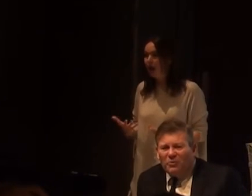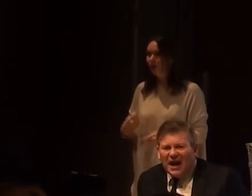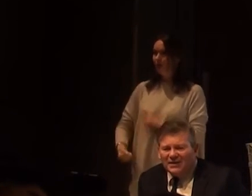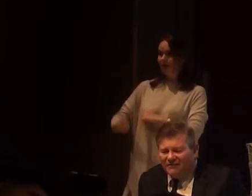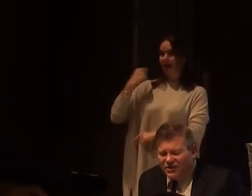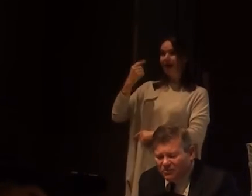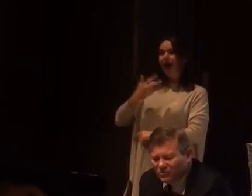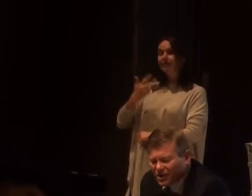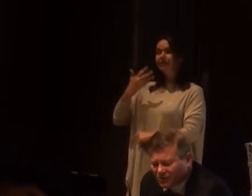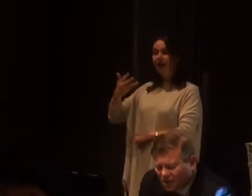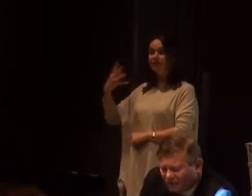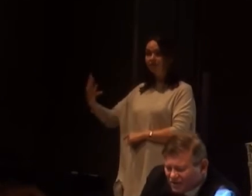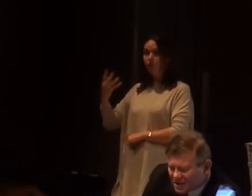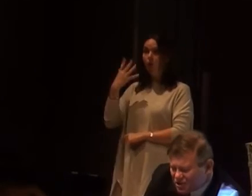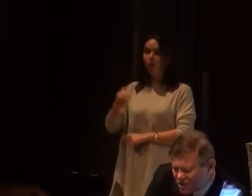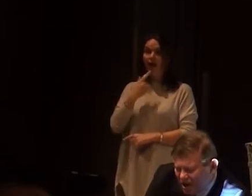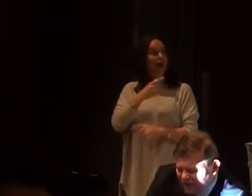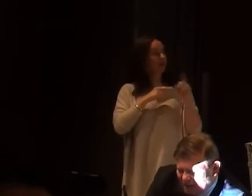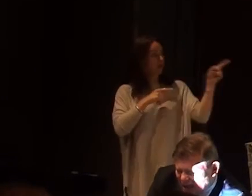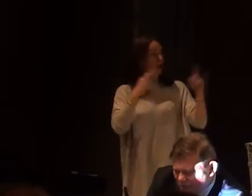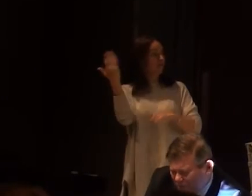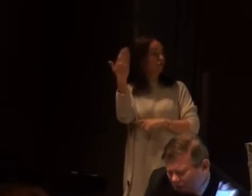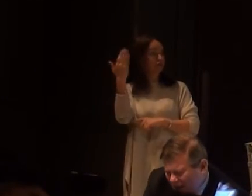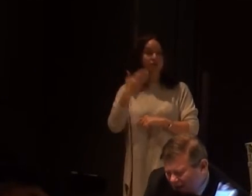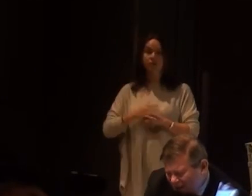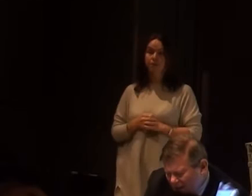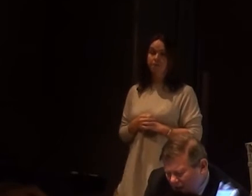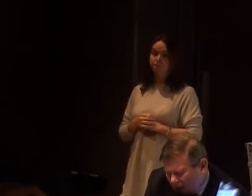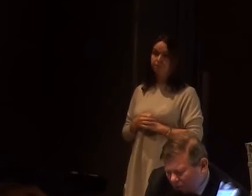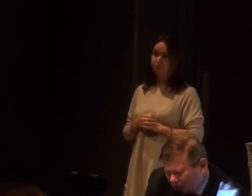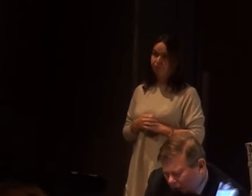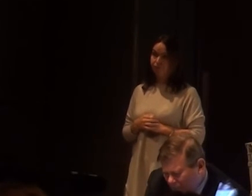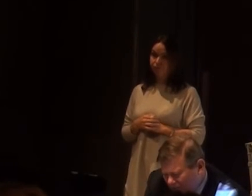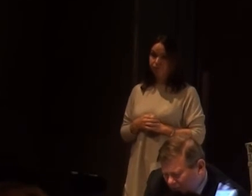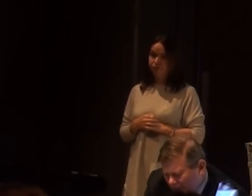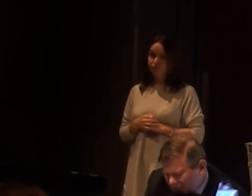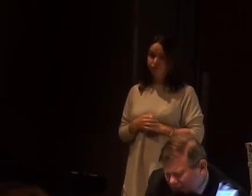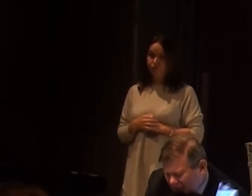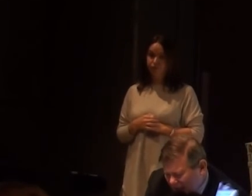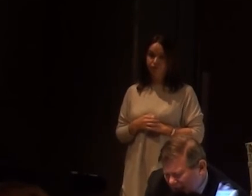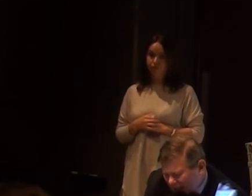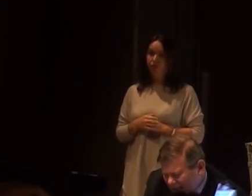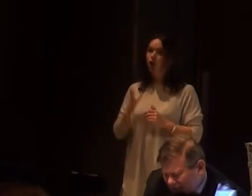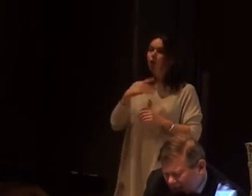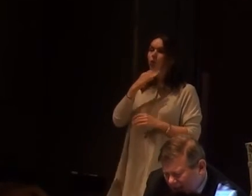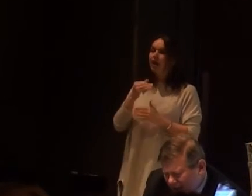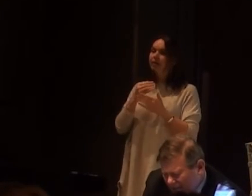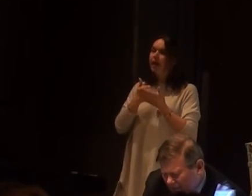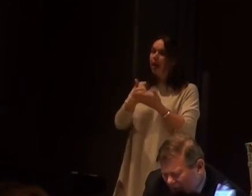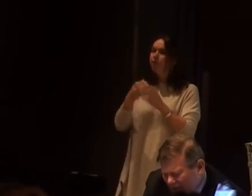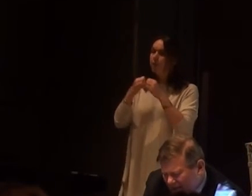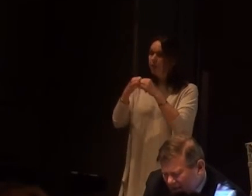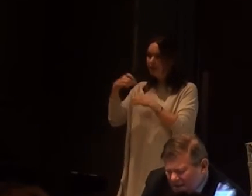that we had the Invisible Children Conference. It was soon after that that we put out, with the help of the BBC and the